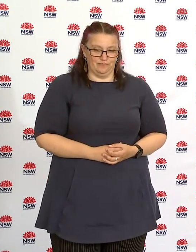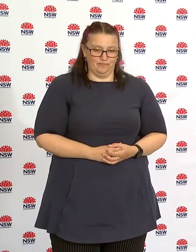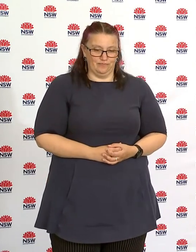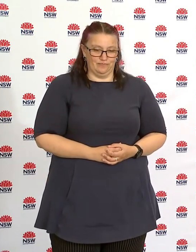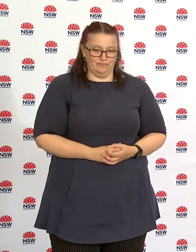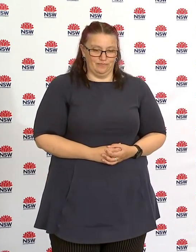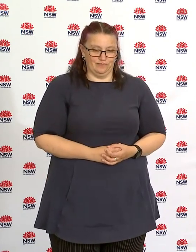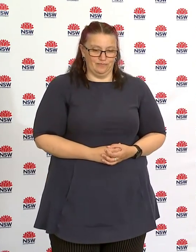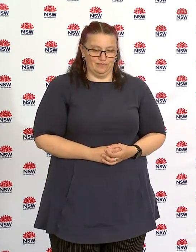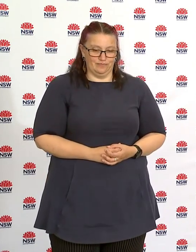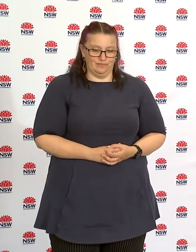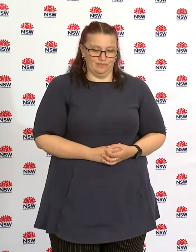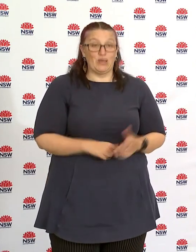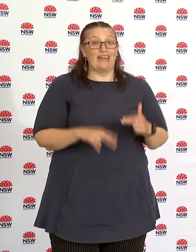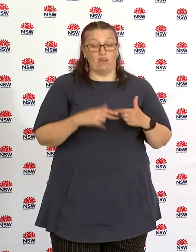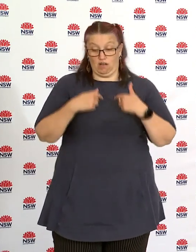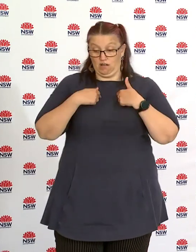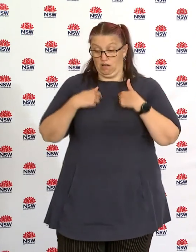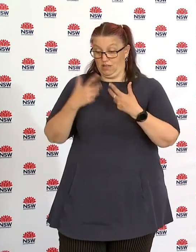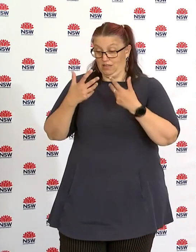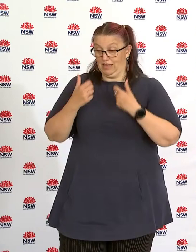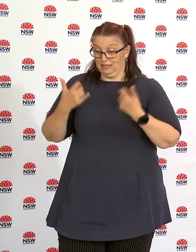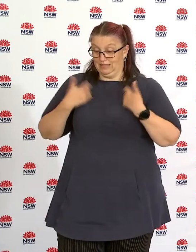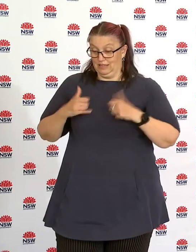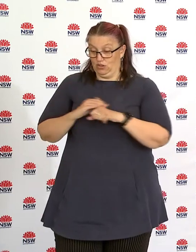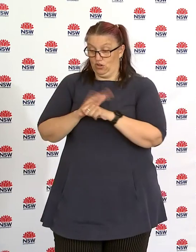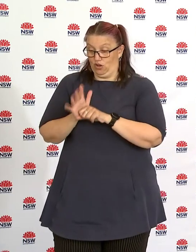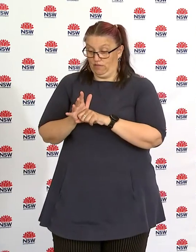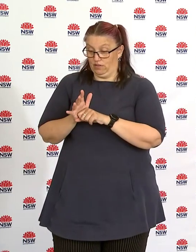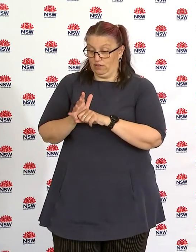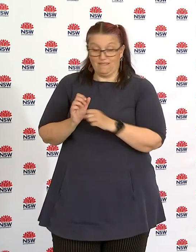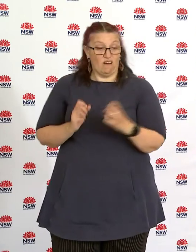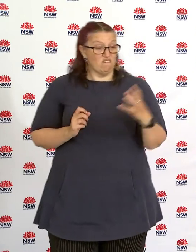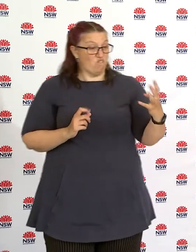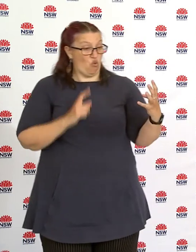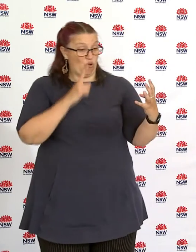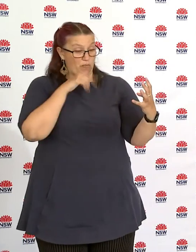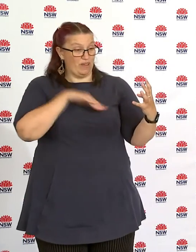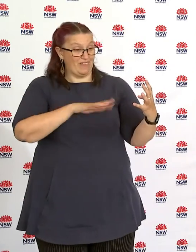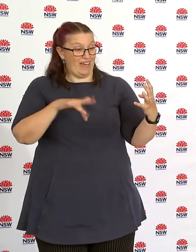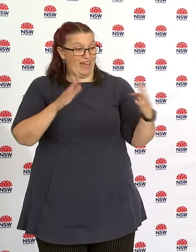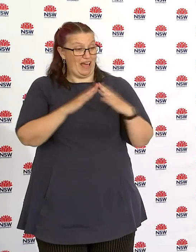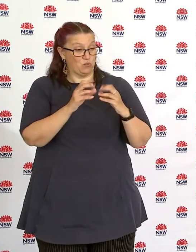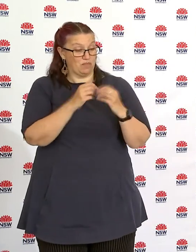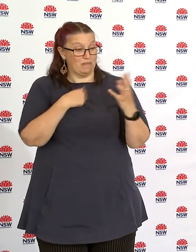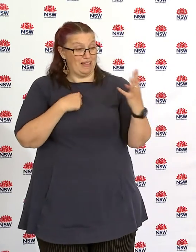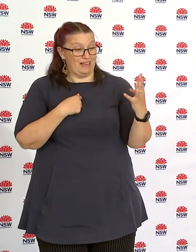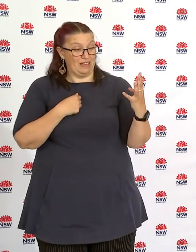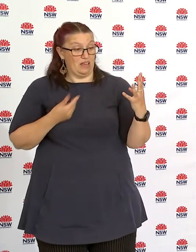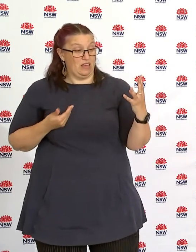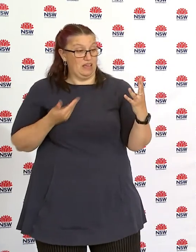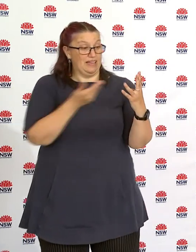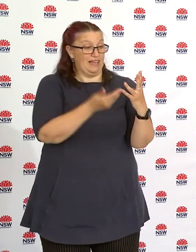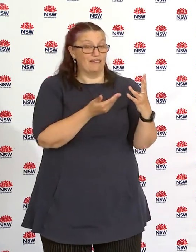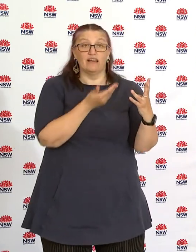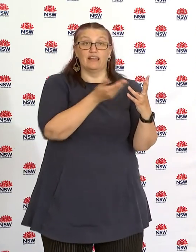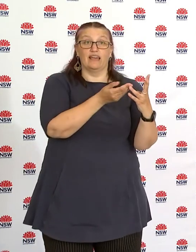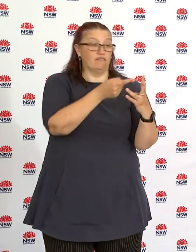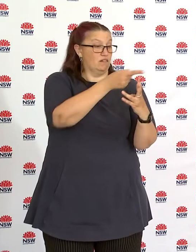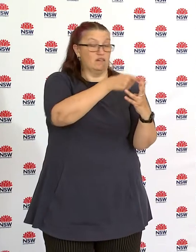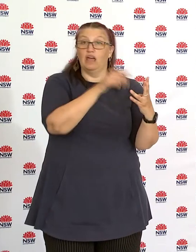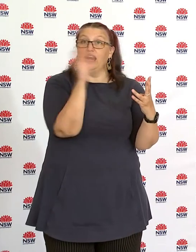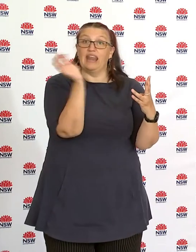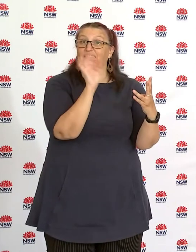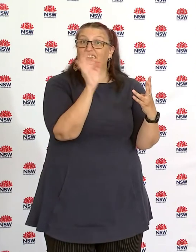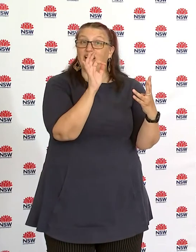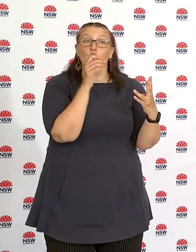two people in that household or rather than four that would still give us an edge because those two people haven't then been out and potentially exposing